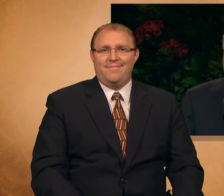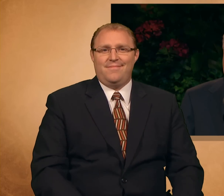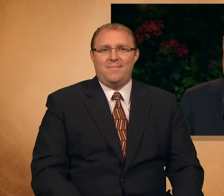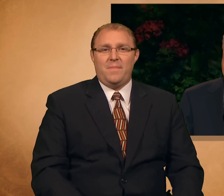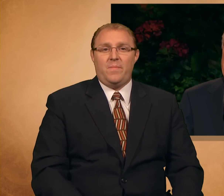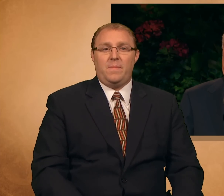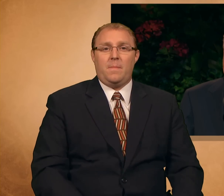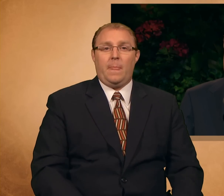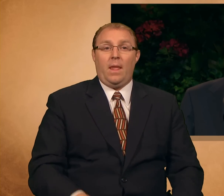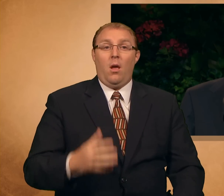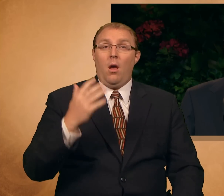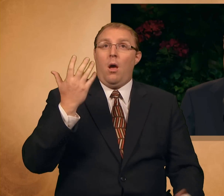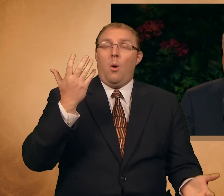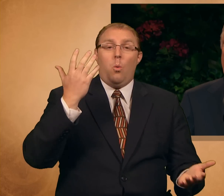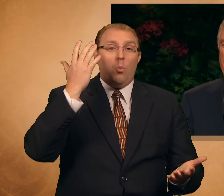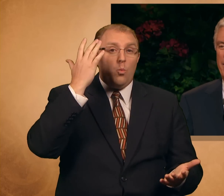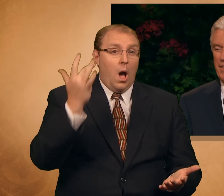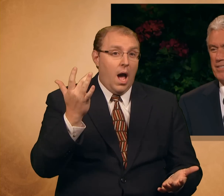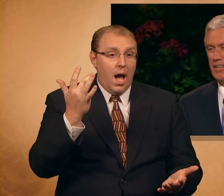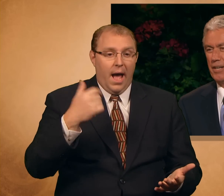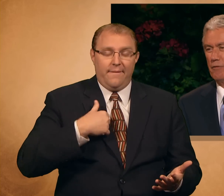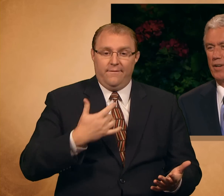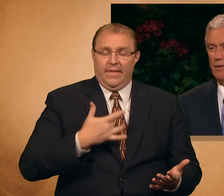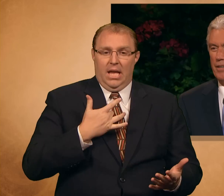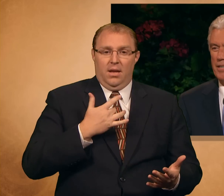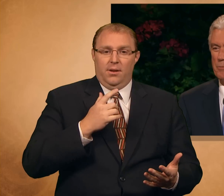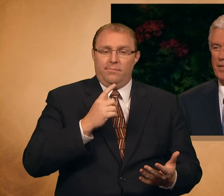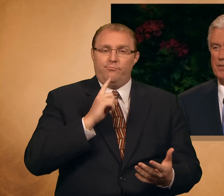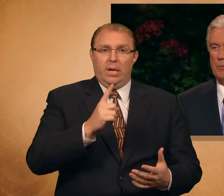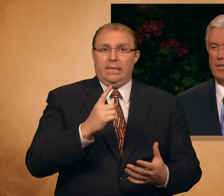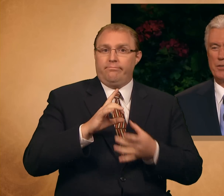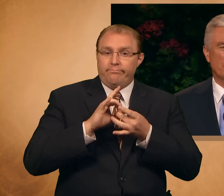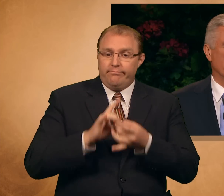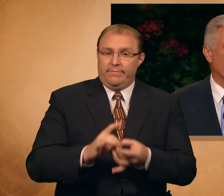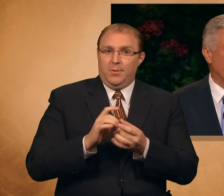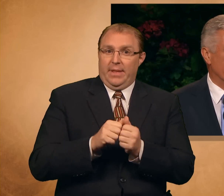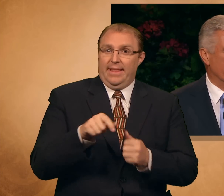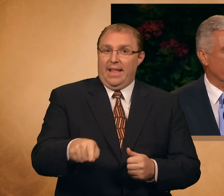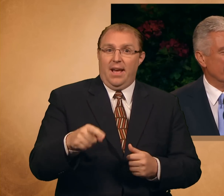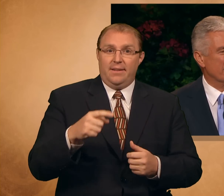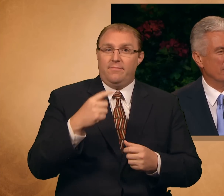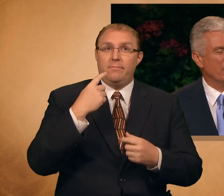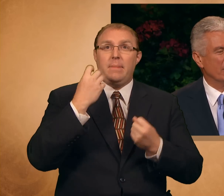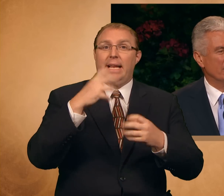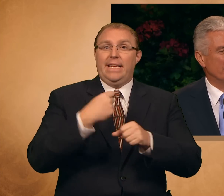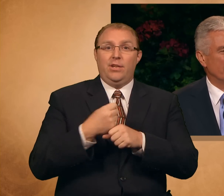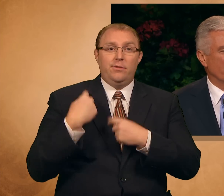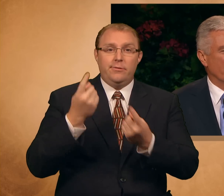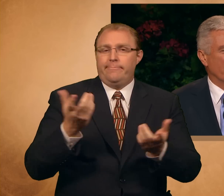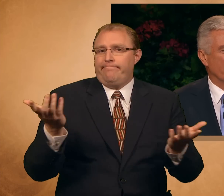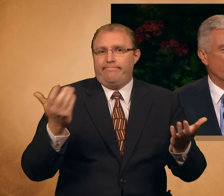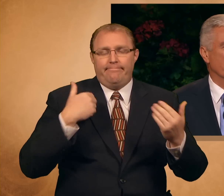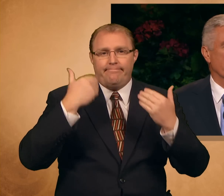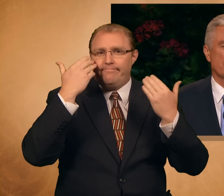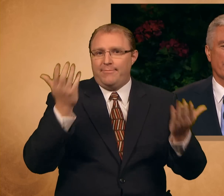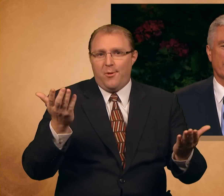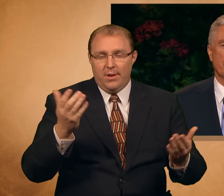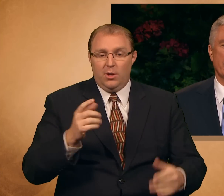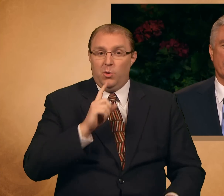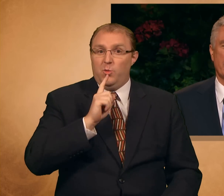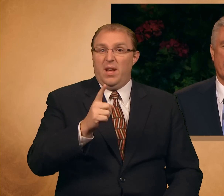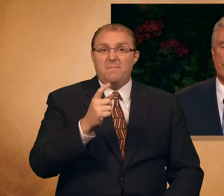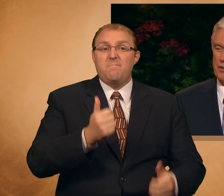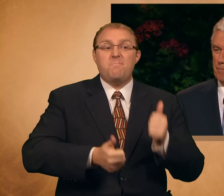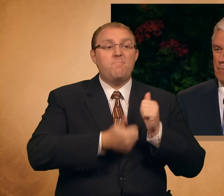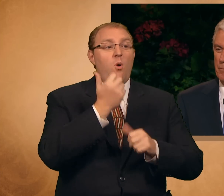I am not exactly sure why this tiny flower has meant so much to me over the years. It does not attract